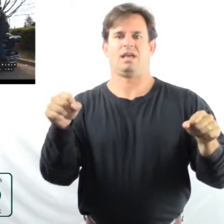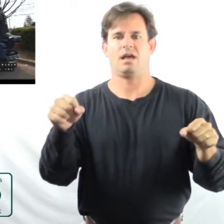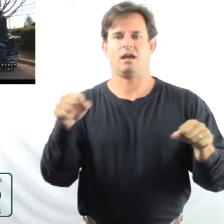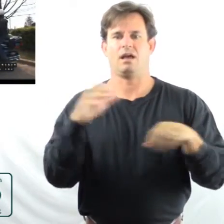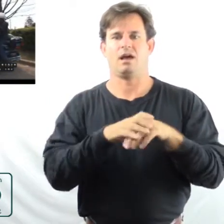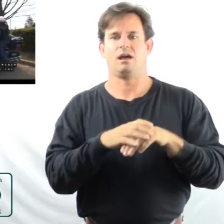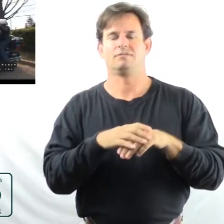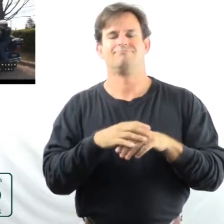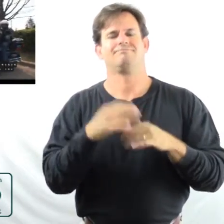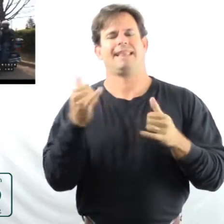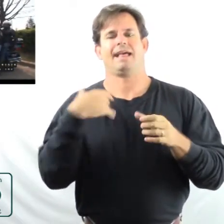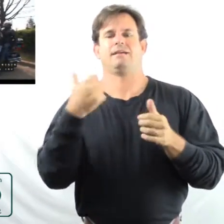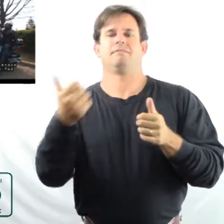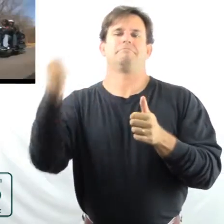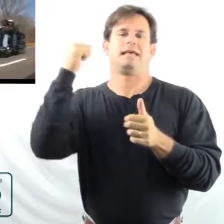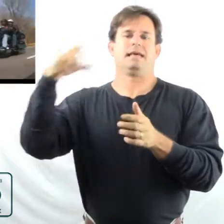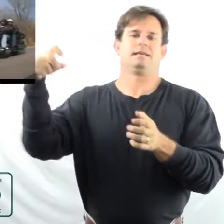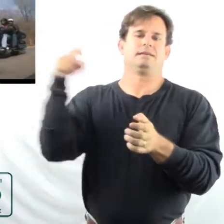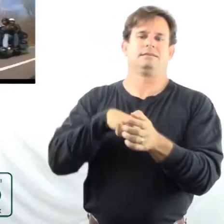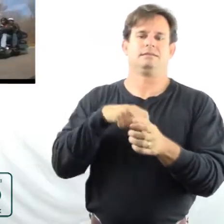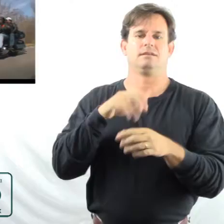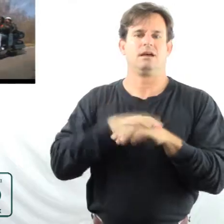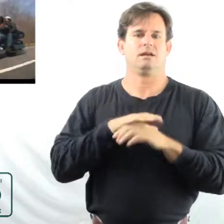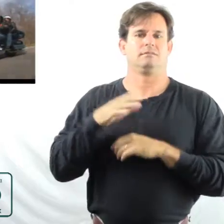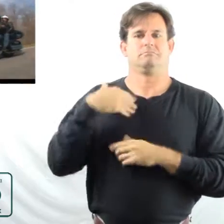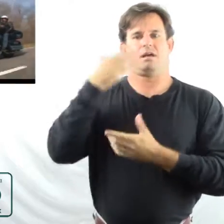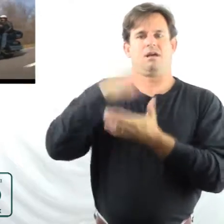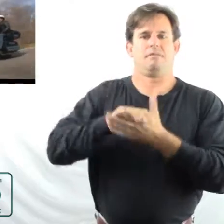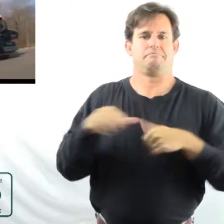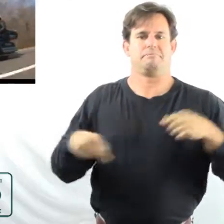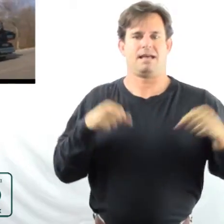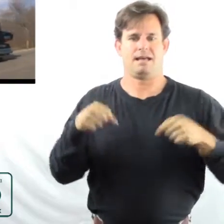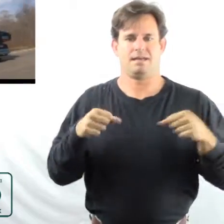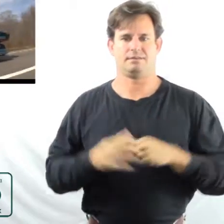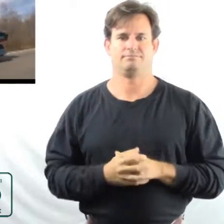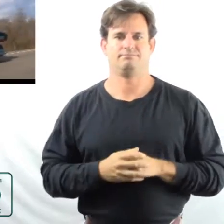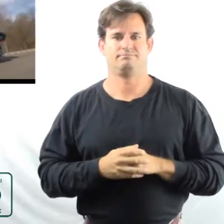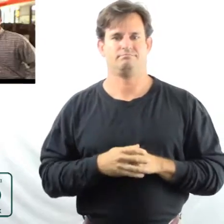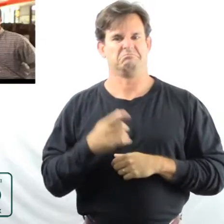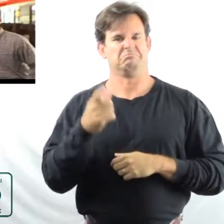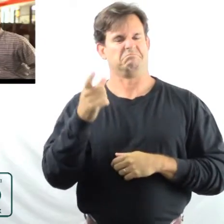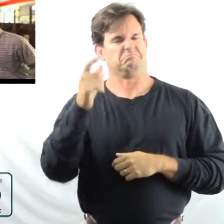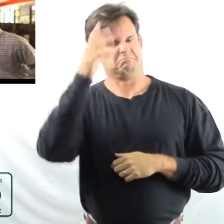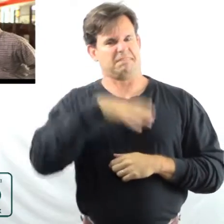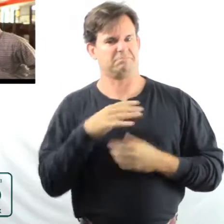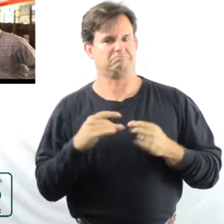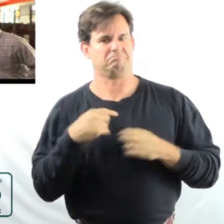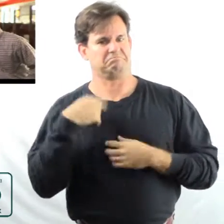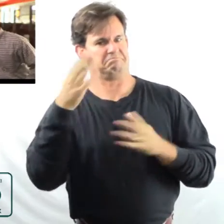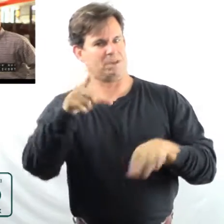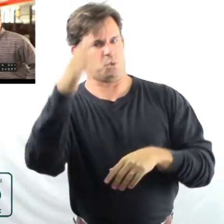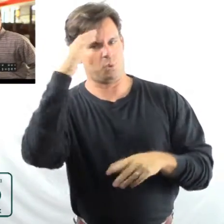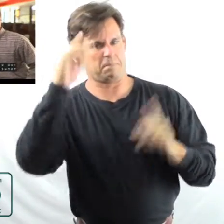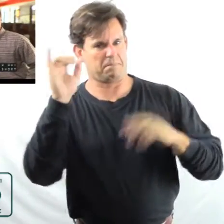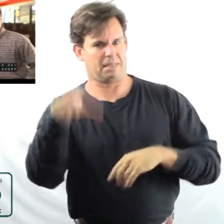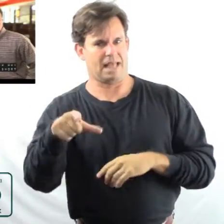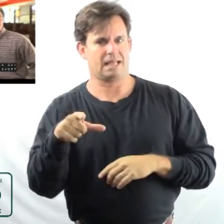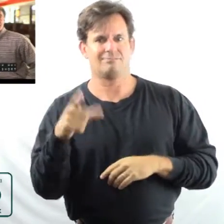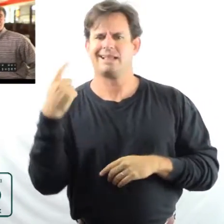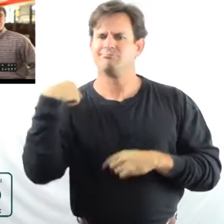rider and became a passenger on the back of his bike. I bet you know people like this. The thing is, they started out by